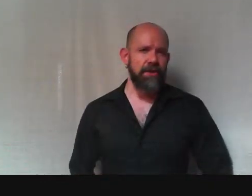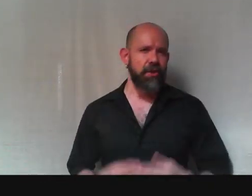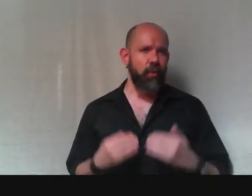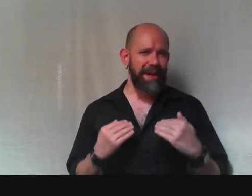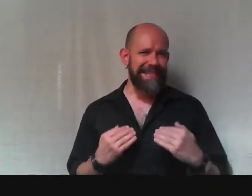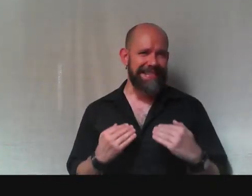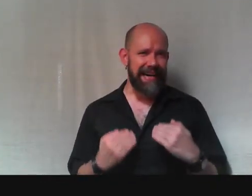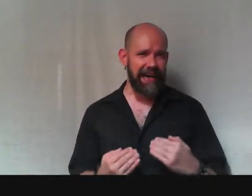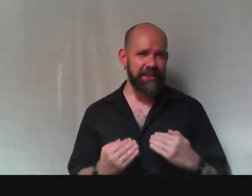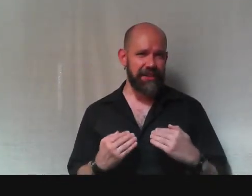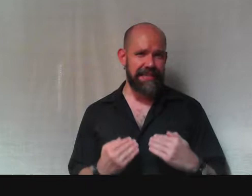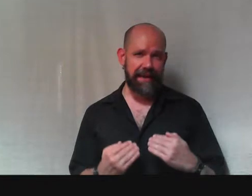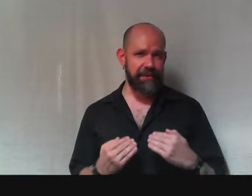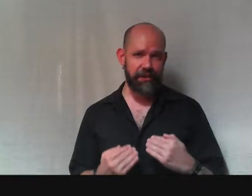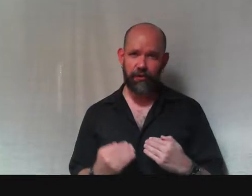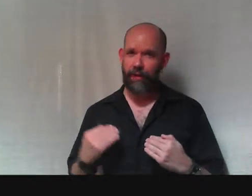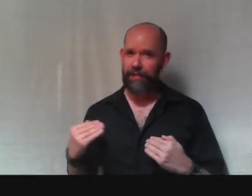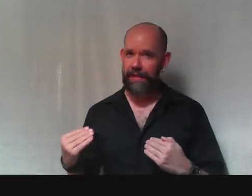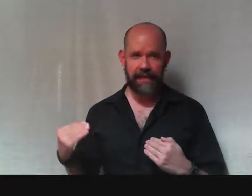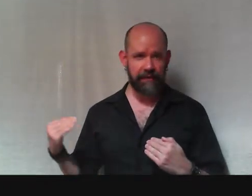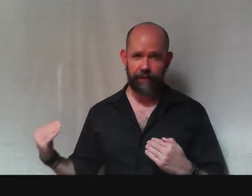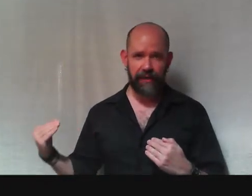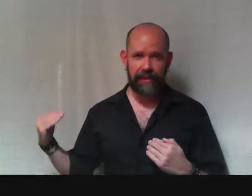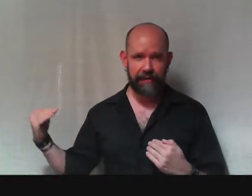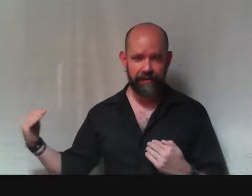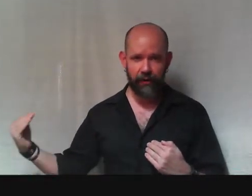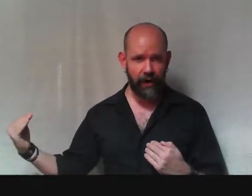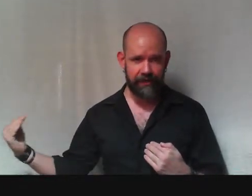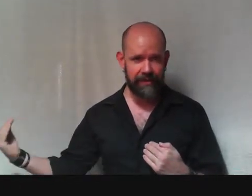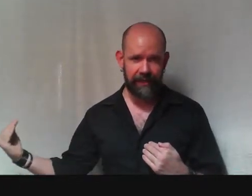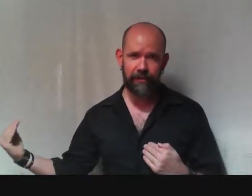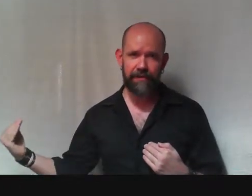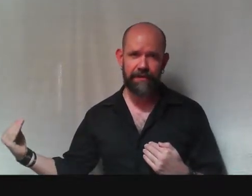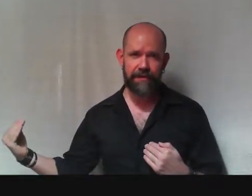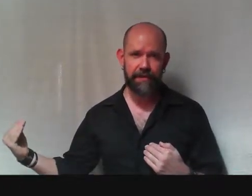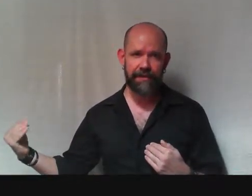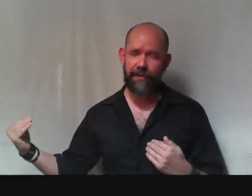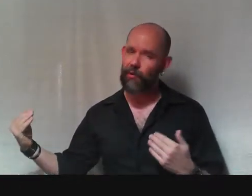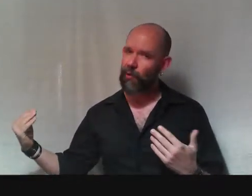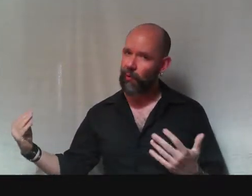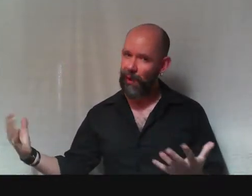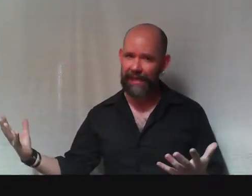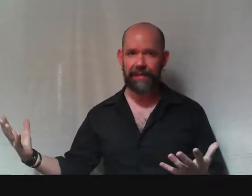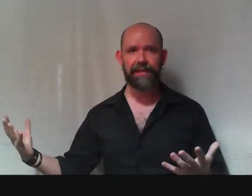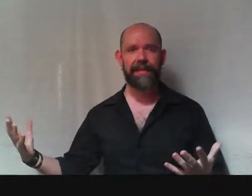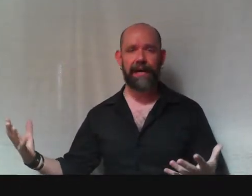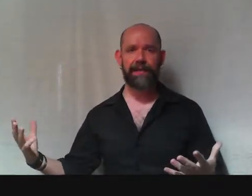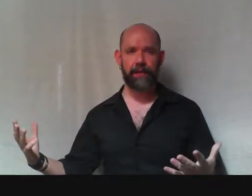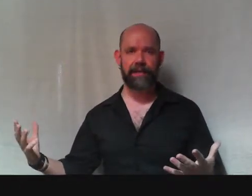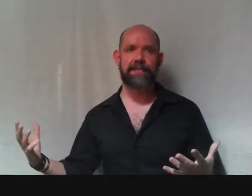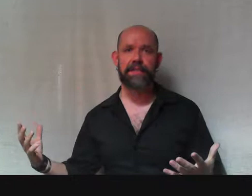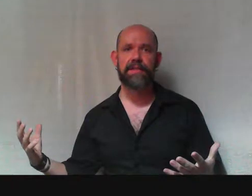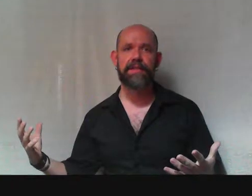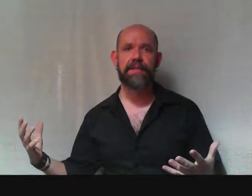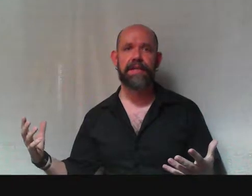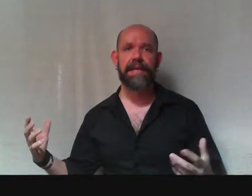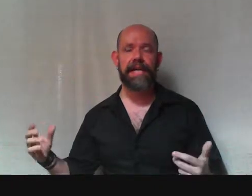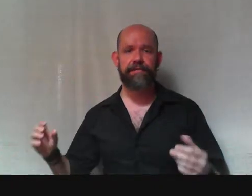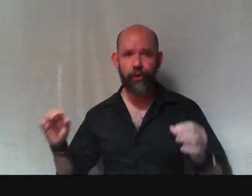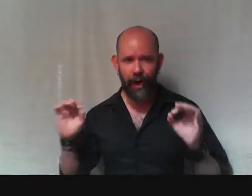So what does conscience have to do with thinking freely for ourselves? Well, Kant notices, if you're